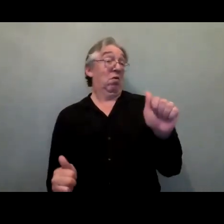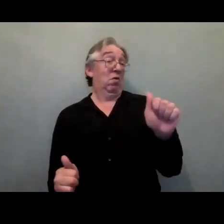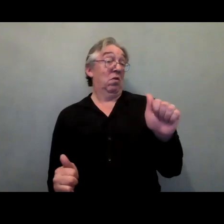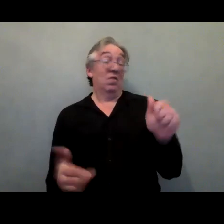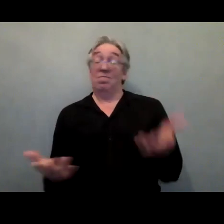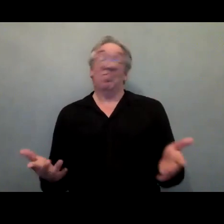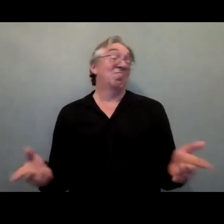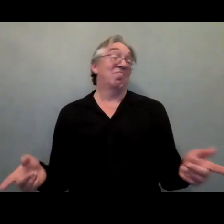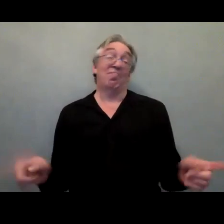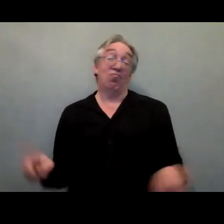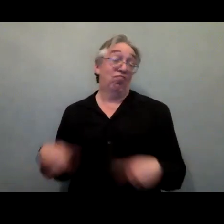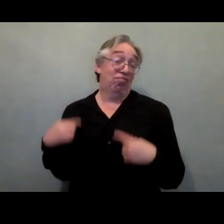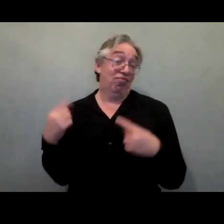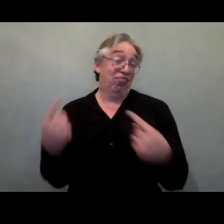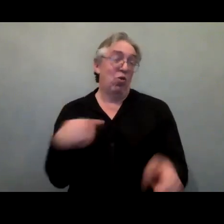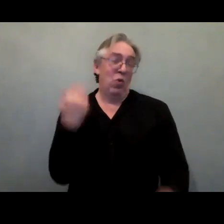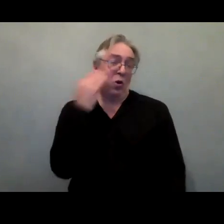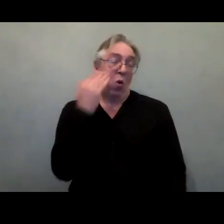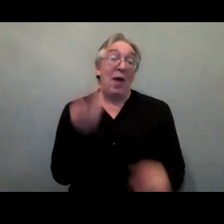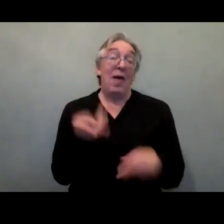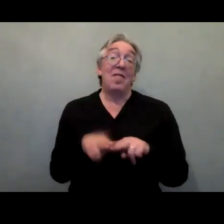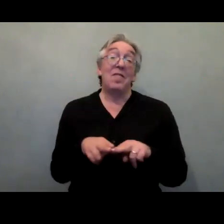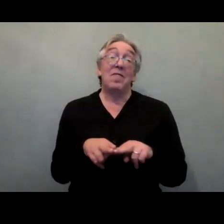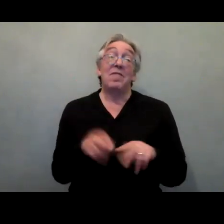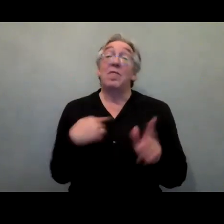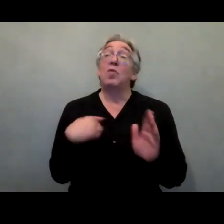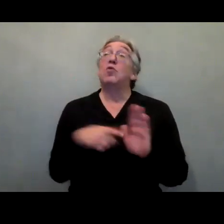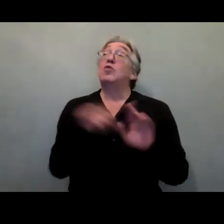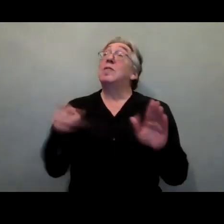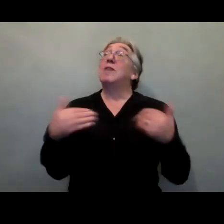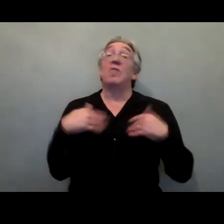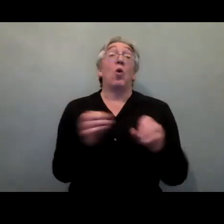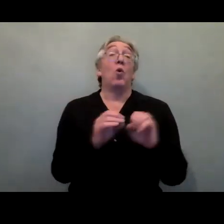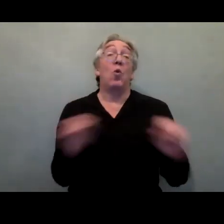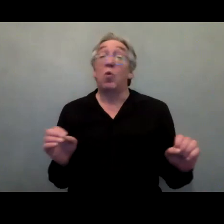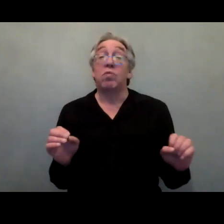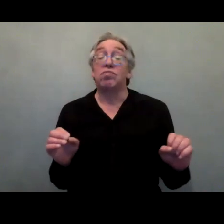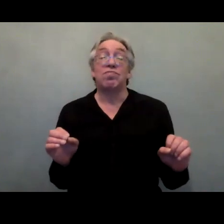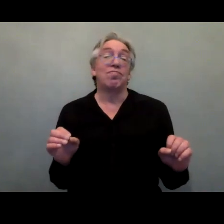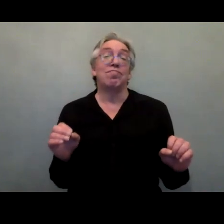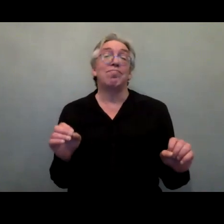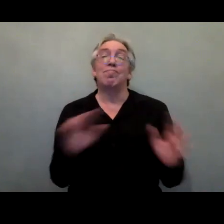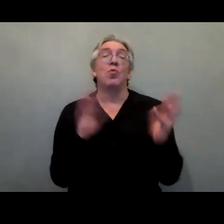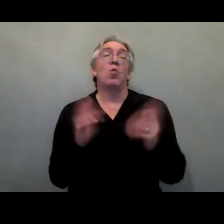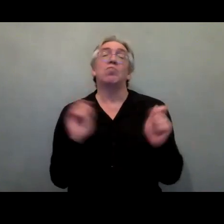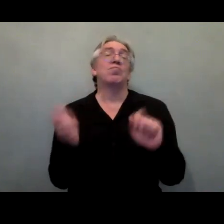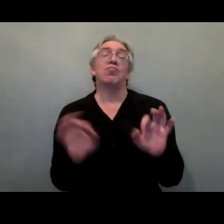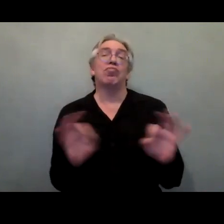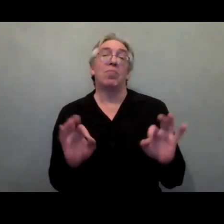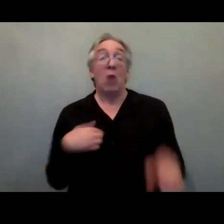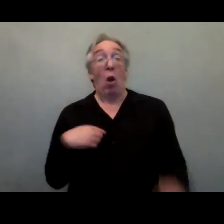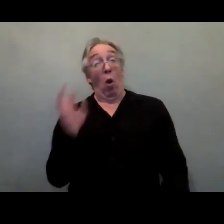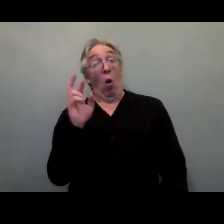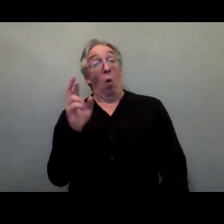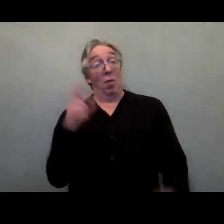last century. And we simply must do better. I'm hopeful that the work that has been shared today that's currently being done